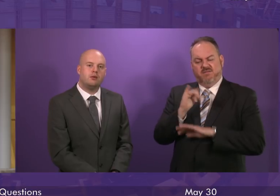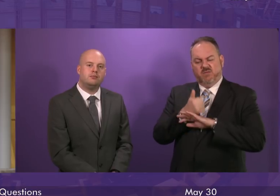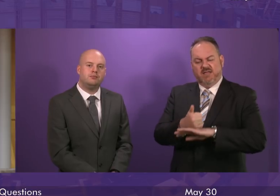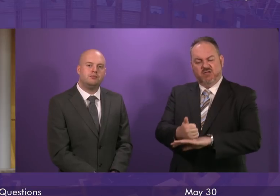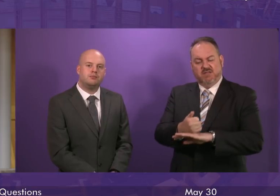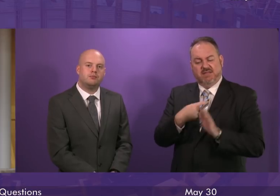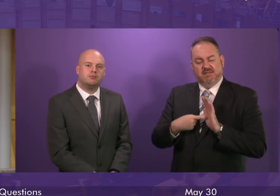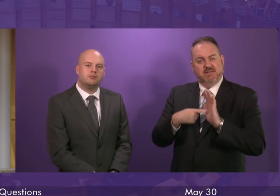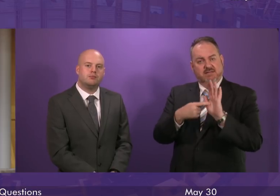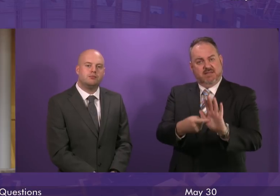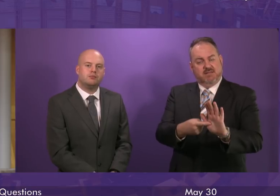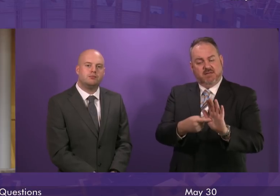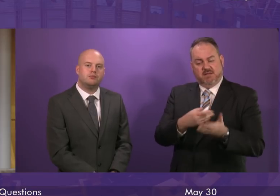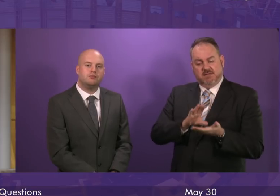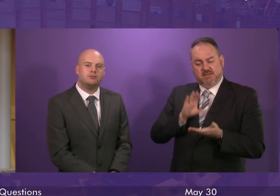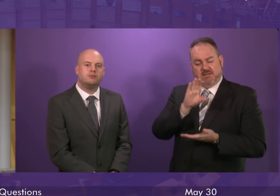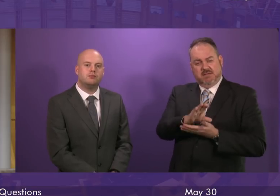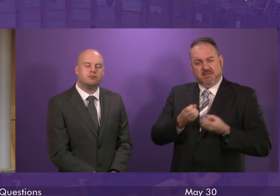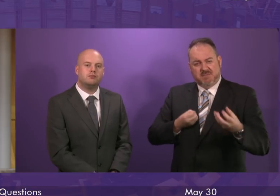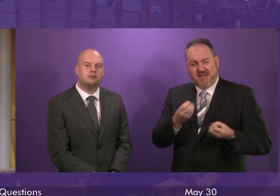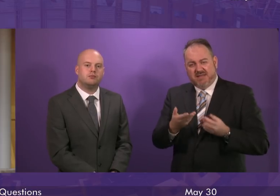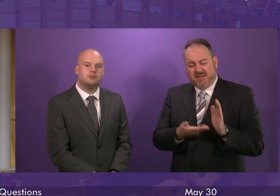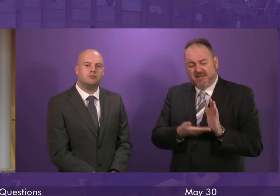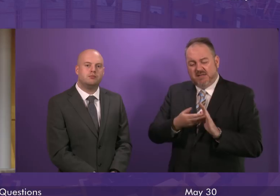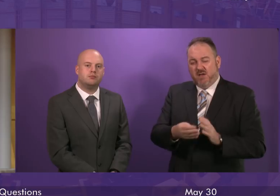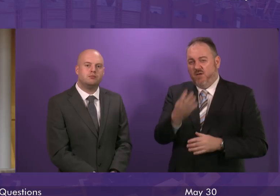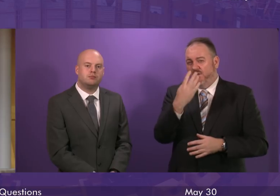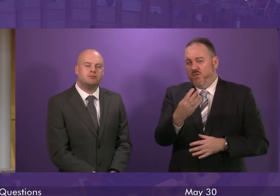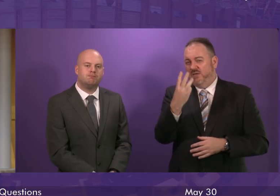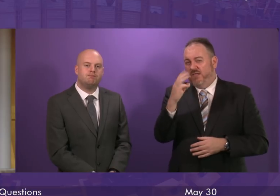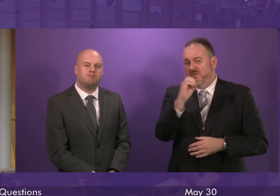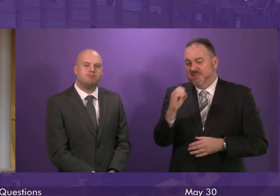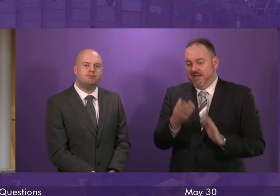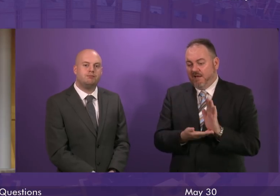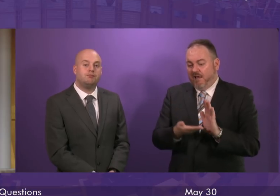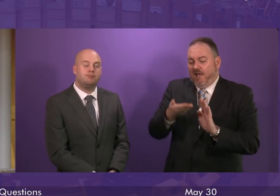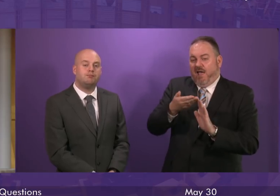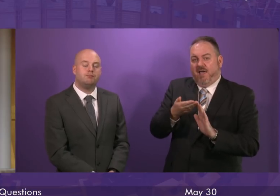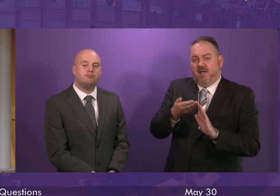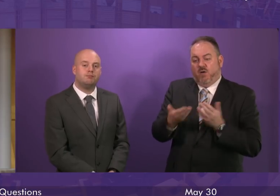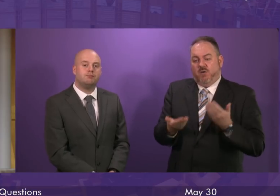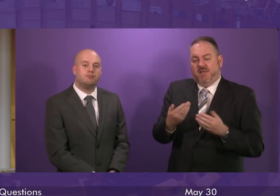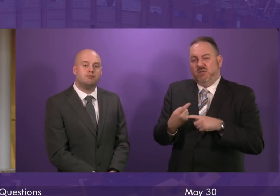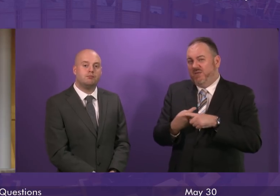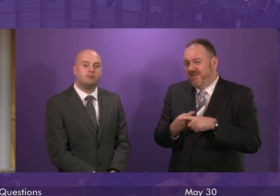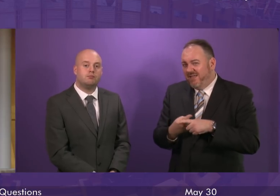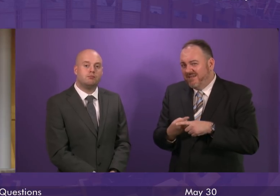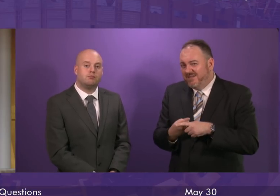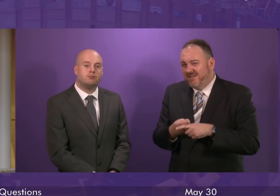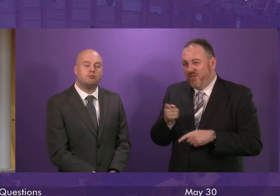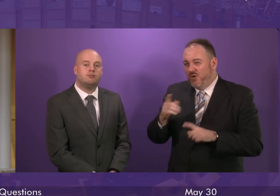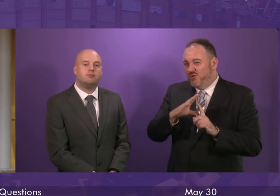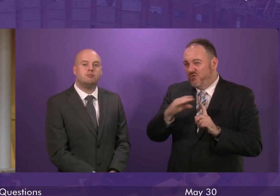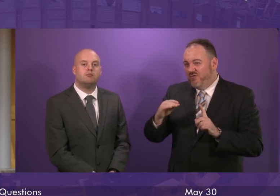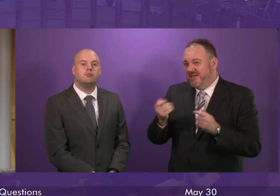public spending and care for elderly and disabled is as much as 43% higher in Scotland than south of the border where the Tories are